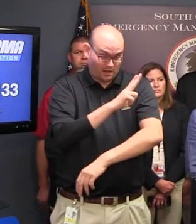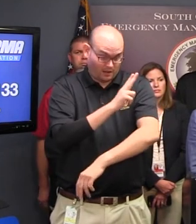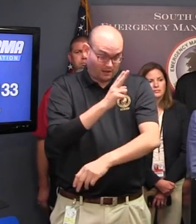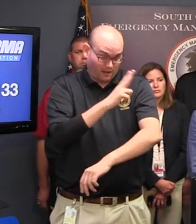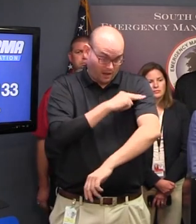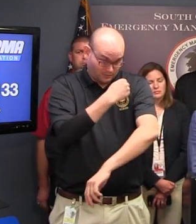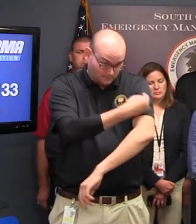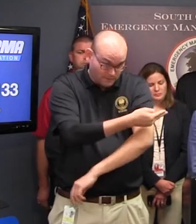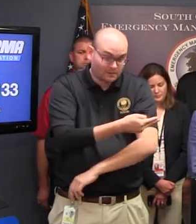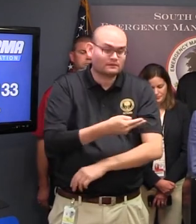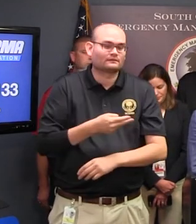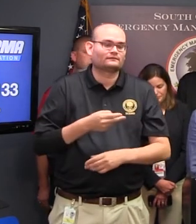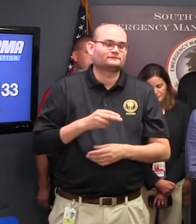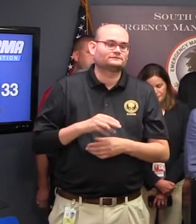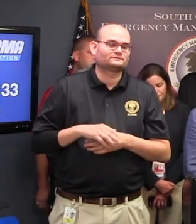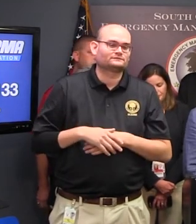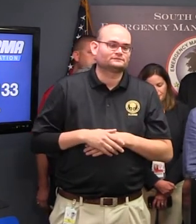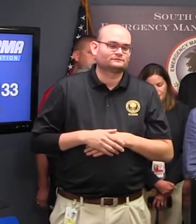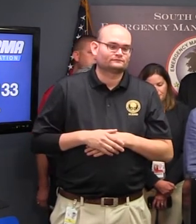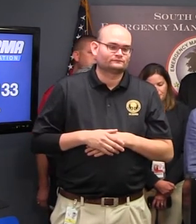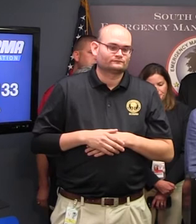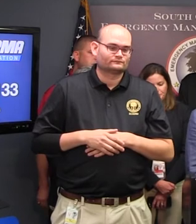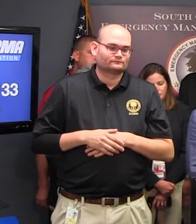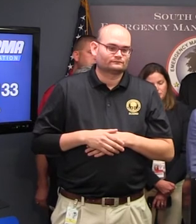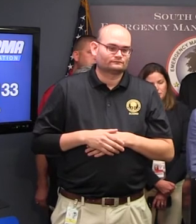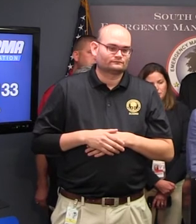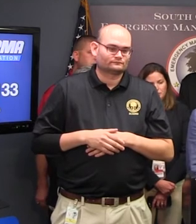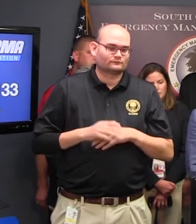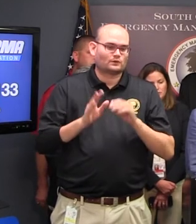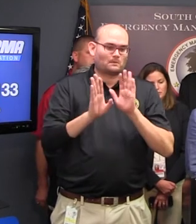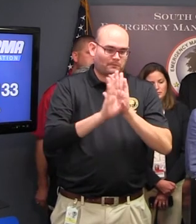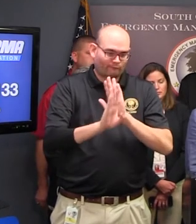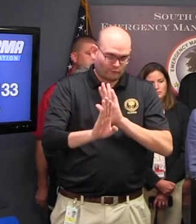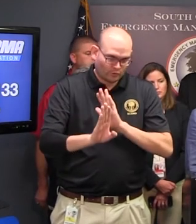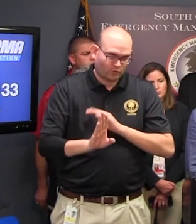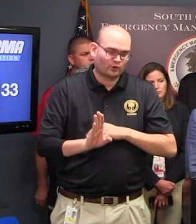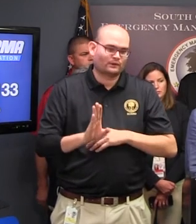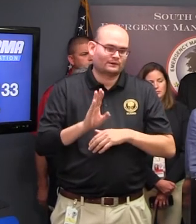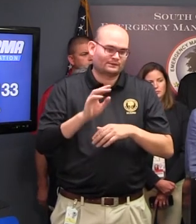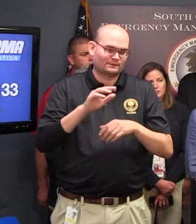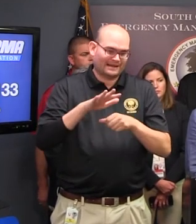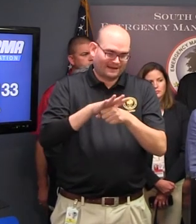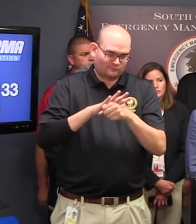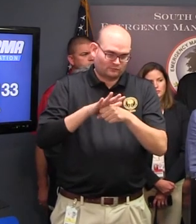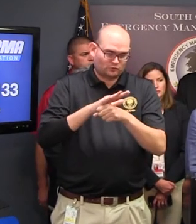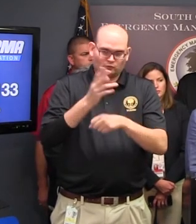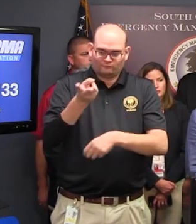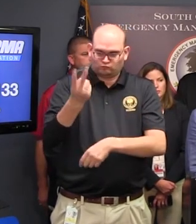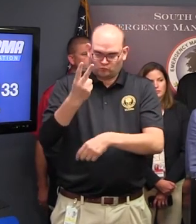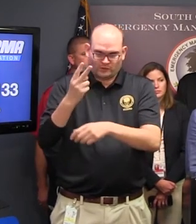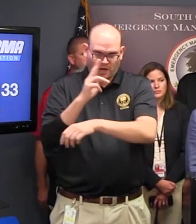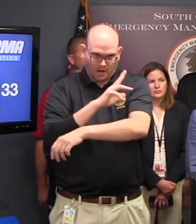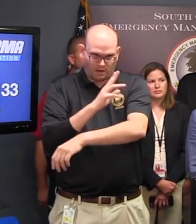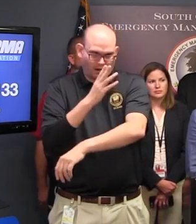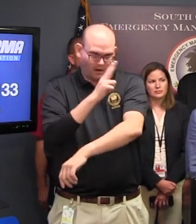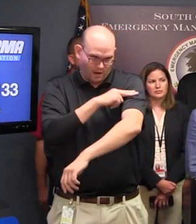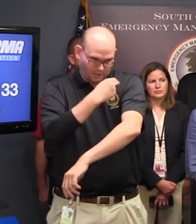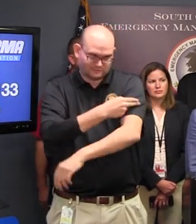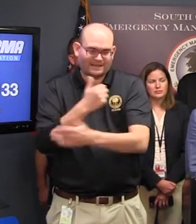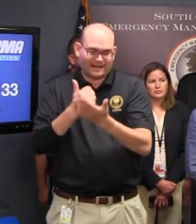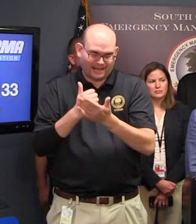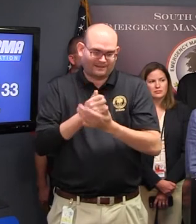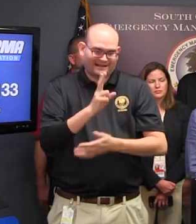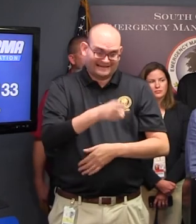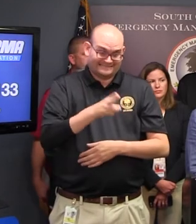Carolina received waivers to shelter patients in place The hospital on Hilton Head has reported that they will be closed